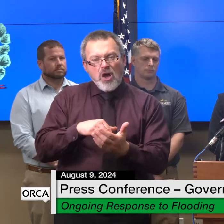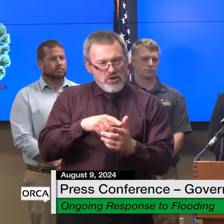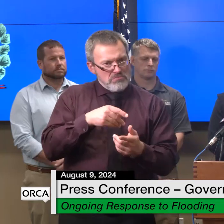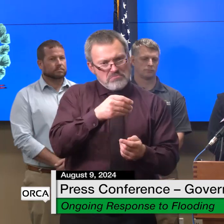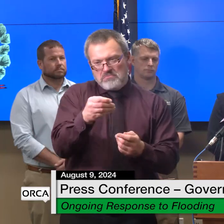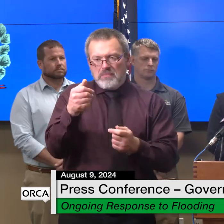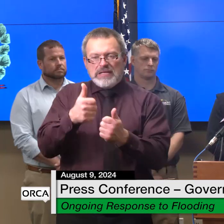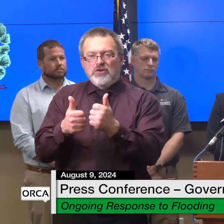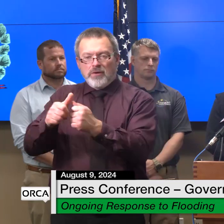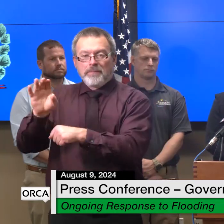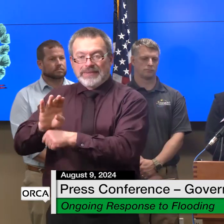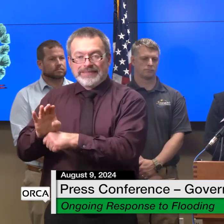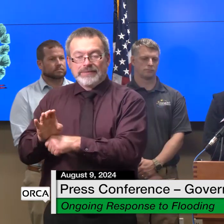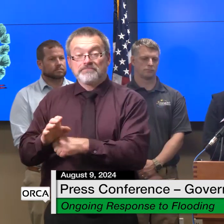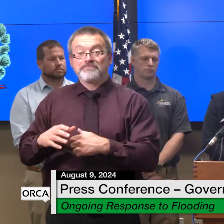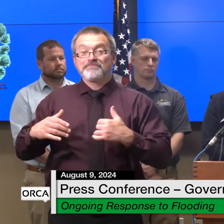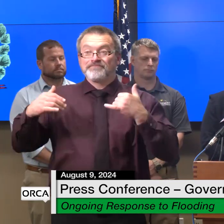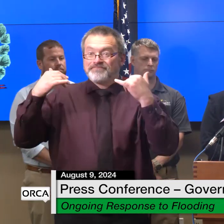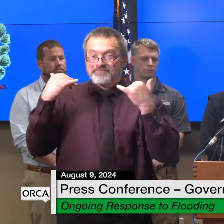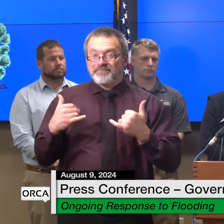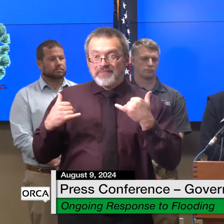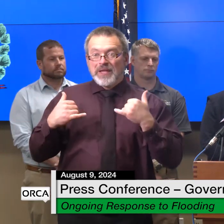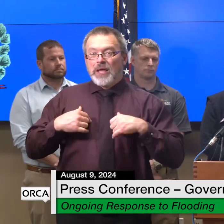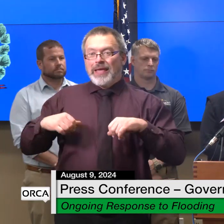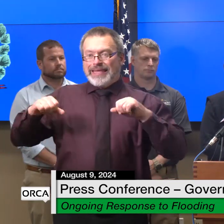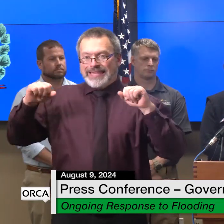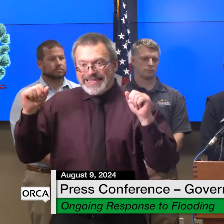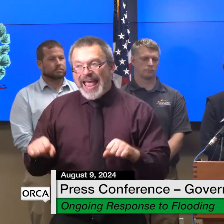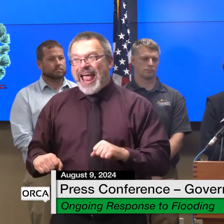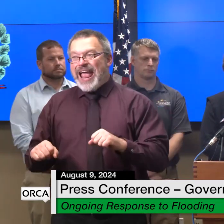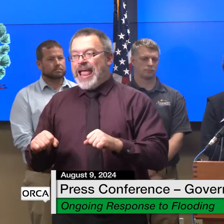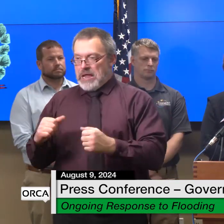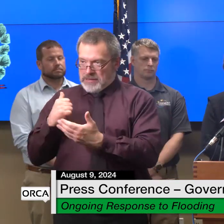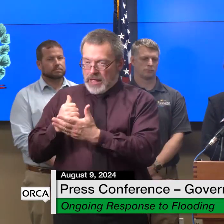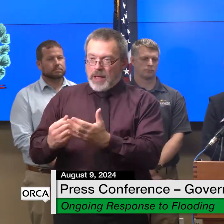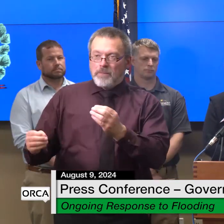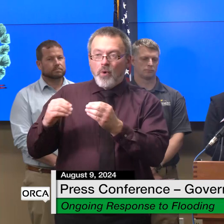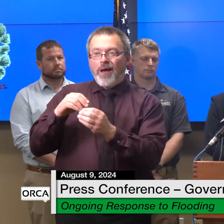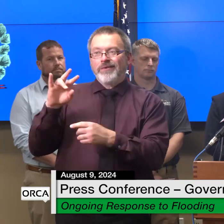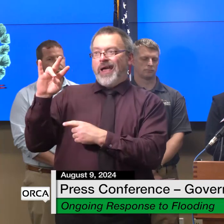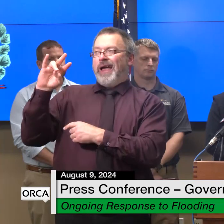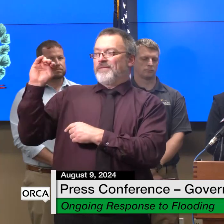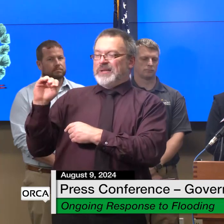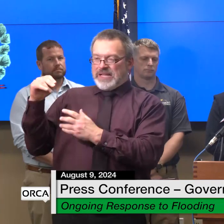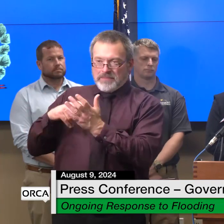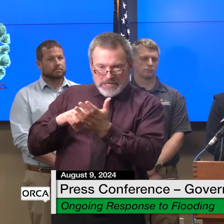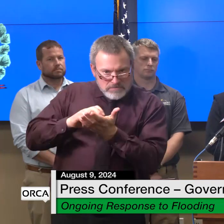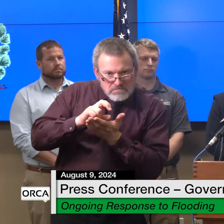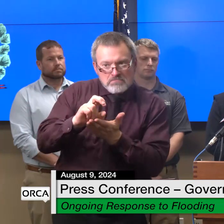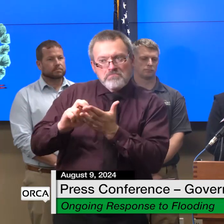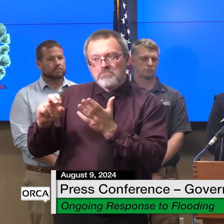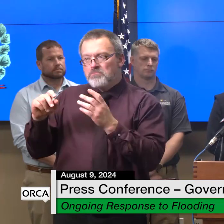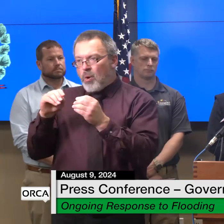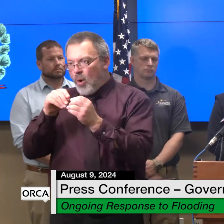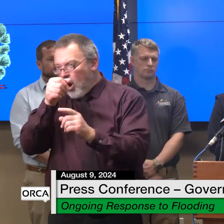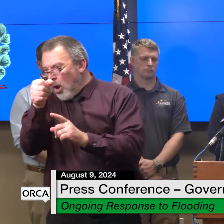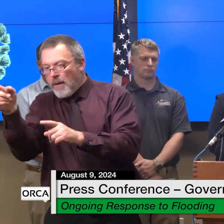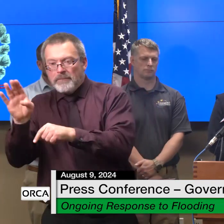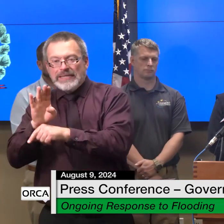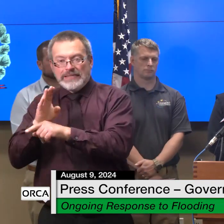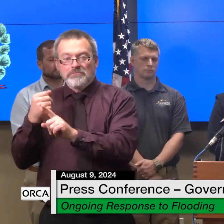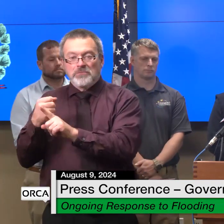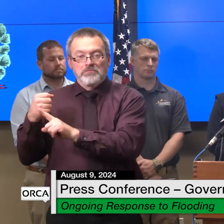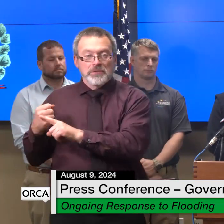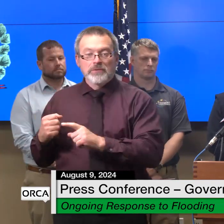organizations with 7 million dollars approved yesterday by the e-board and 5 million approved in the last legislative